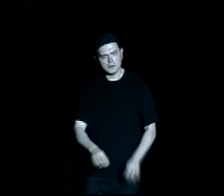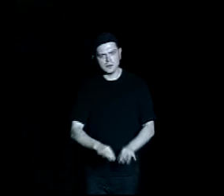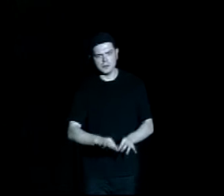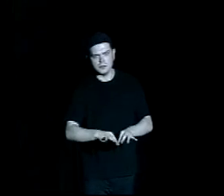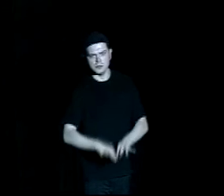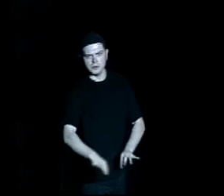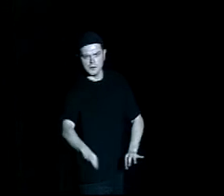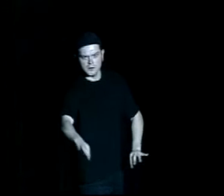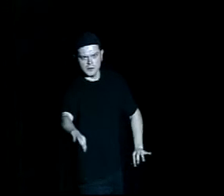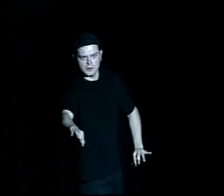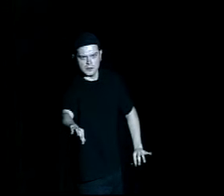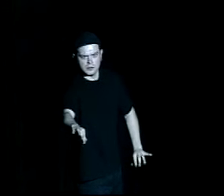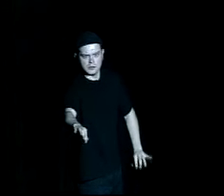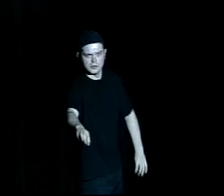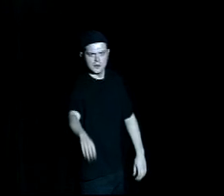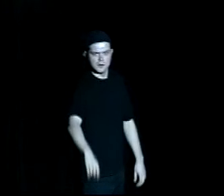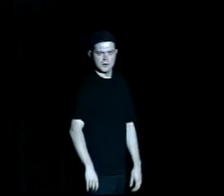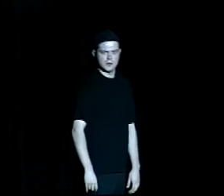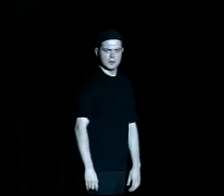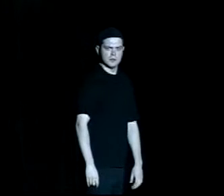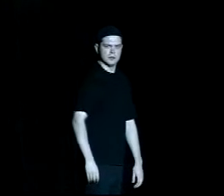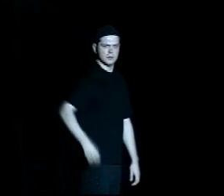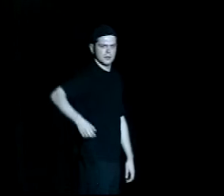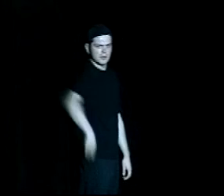Down I'm not bad at face